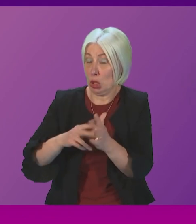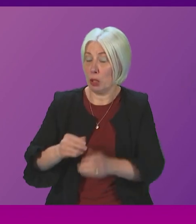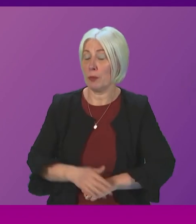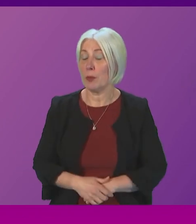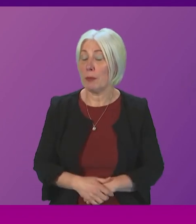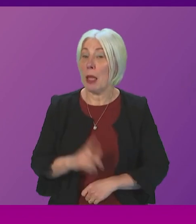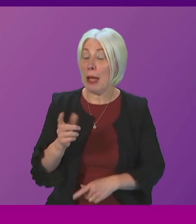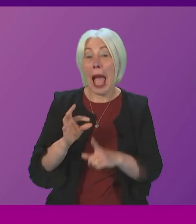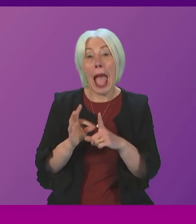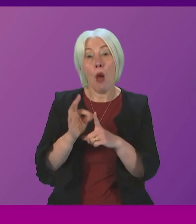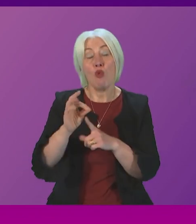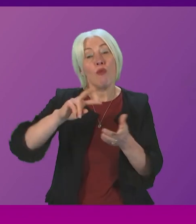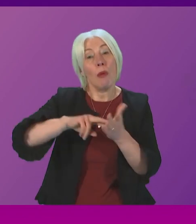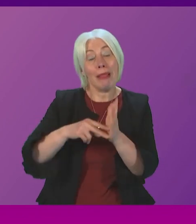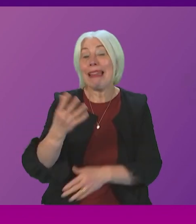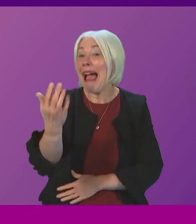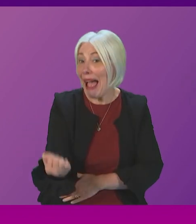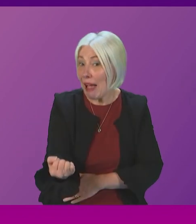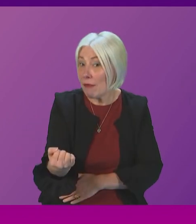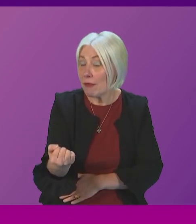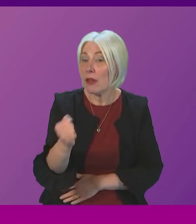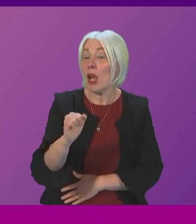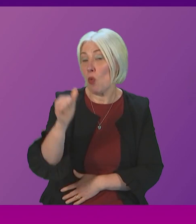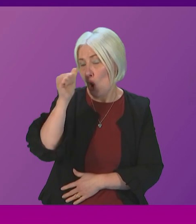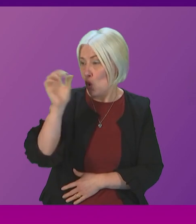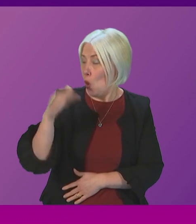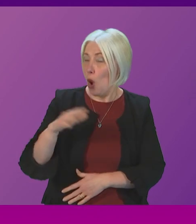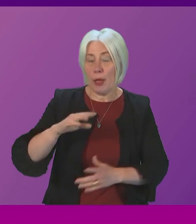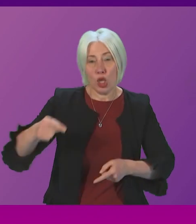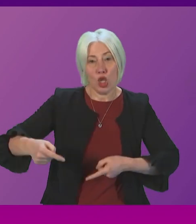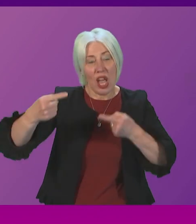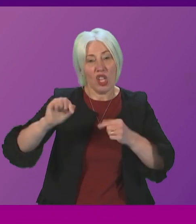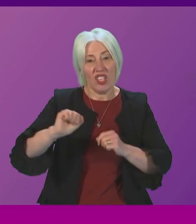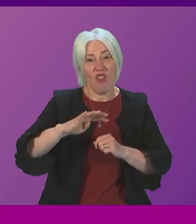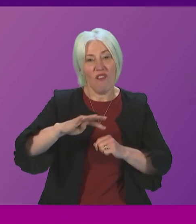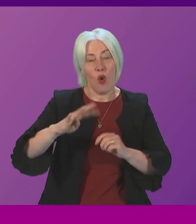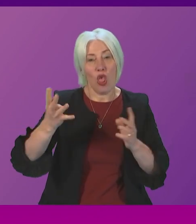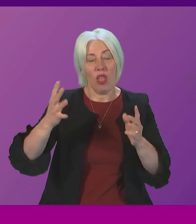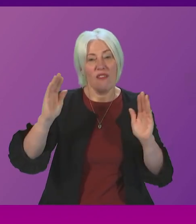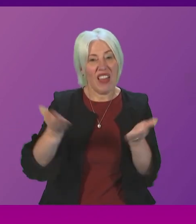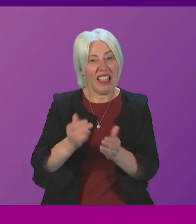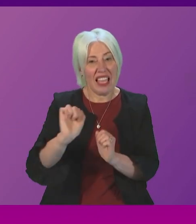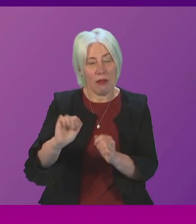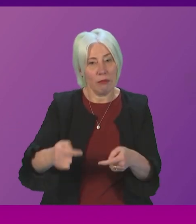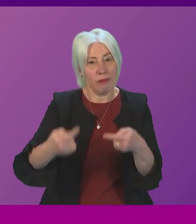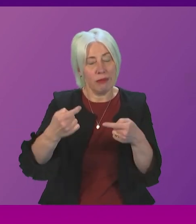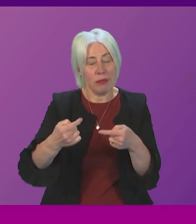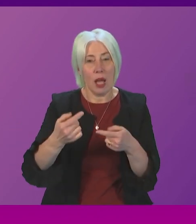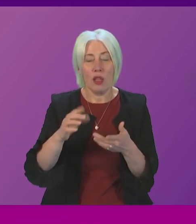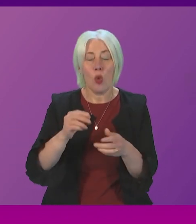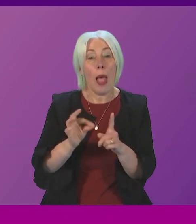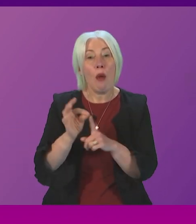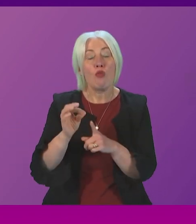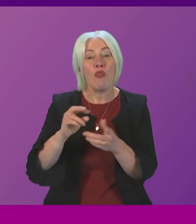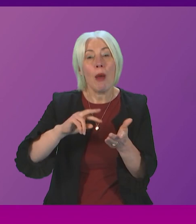office there is an improvement plan in place I think we all recognise given the nature of the challenges Forth Valley is facing that the improvement plan will take time